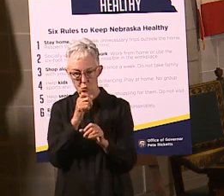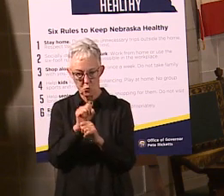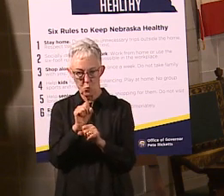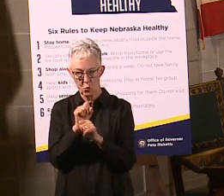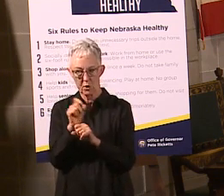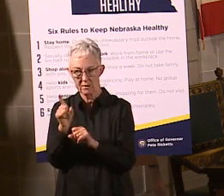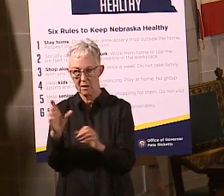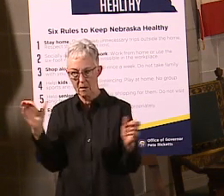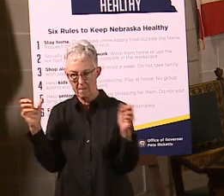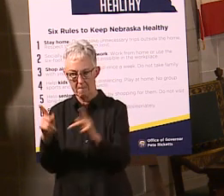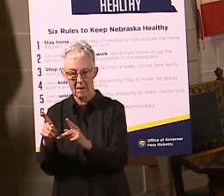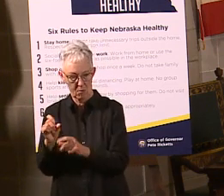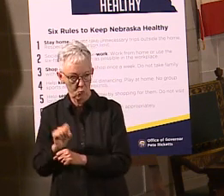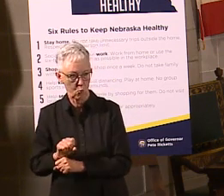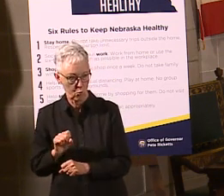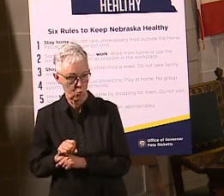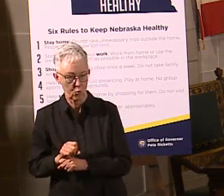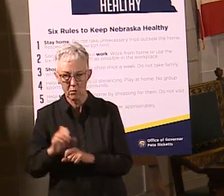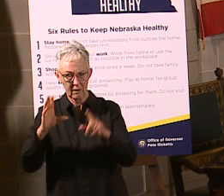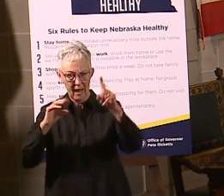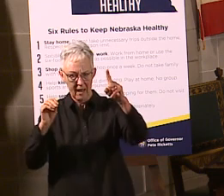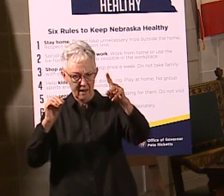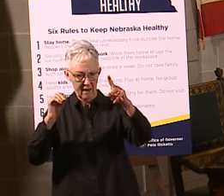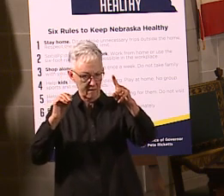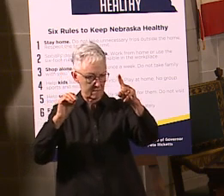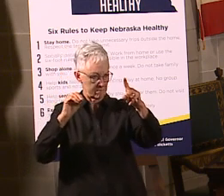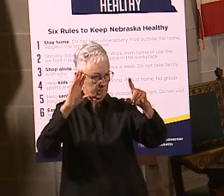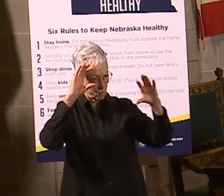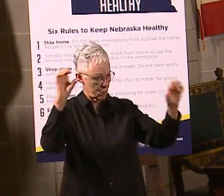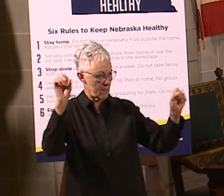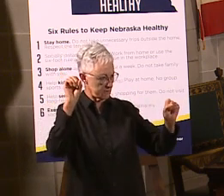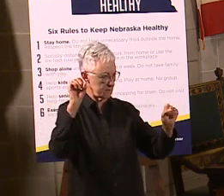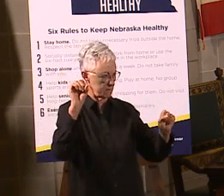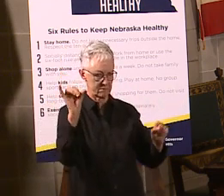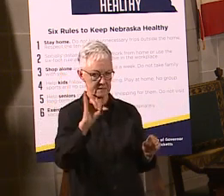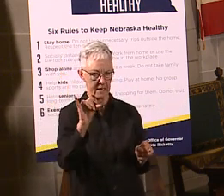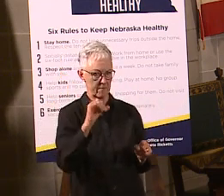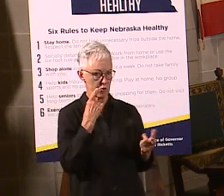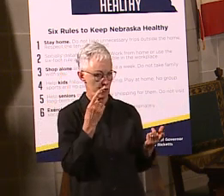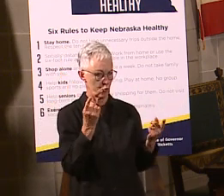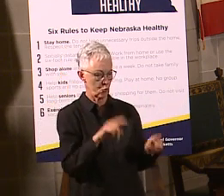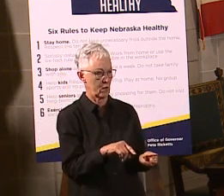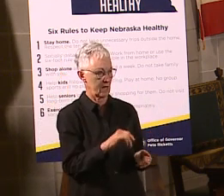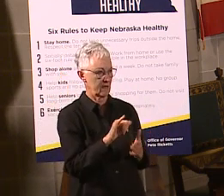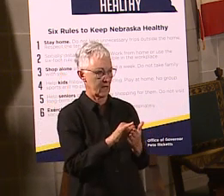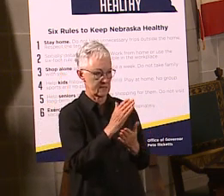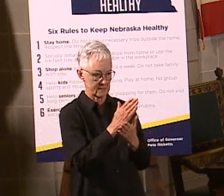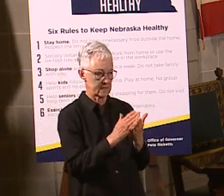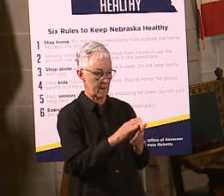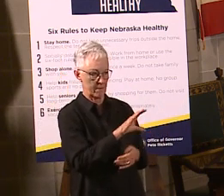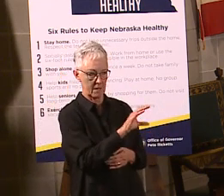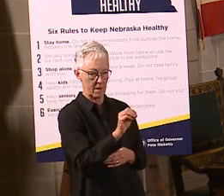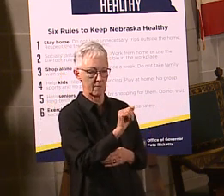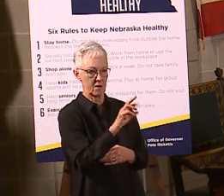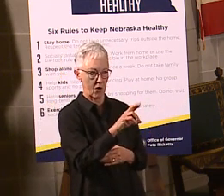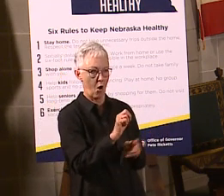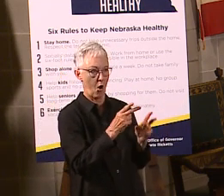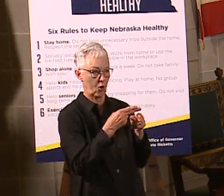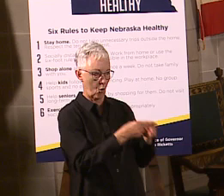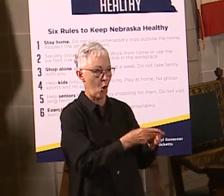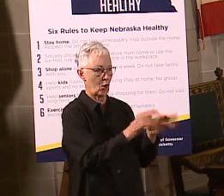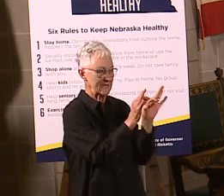reemphasized that. So that would not have caused JBS to close down, even if that was the intention that some of the folks wanted.